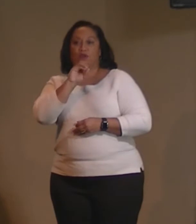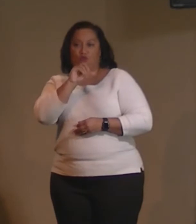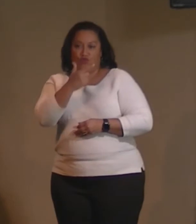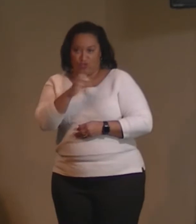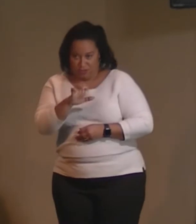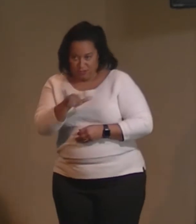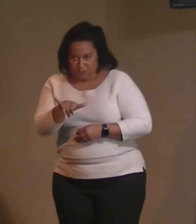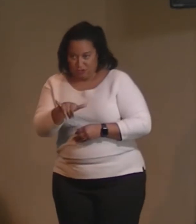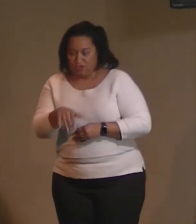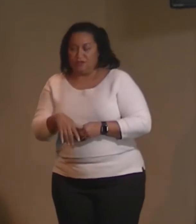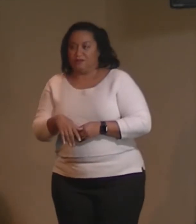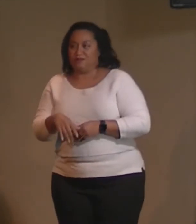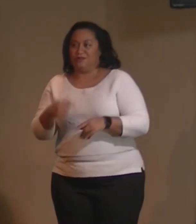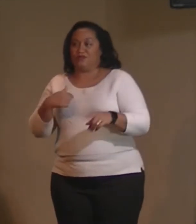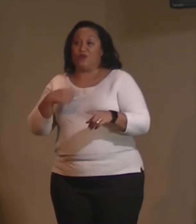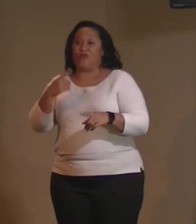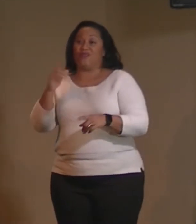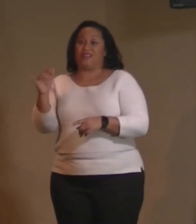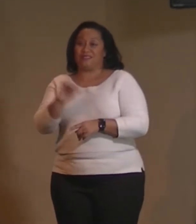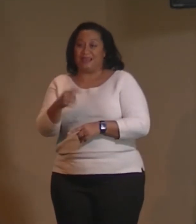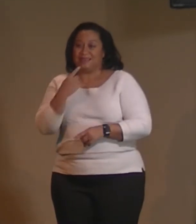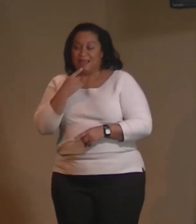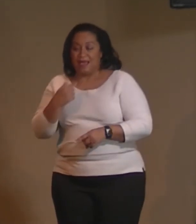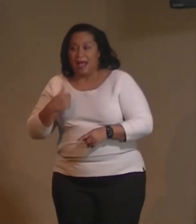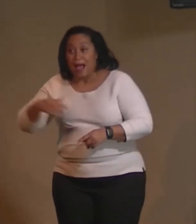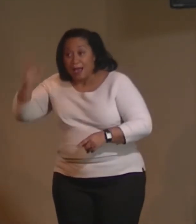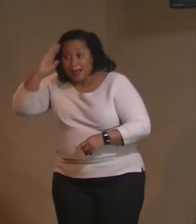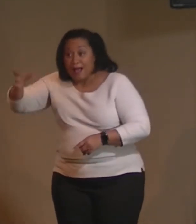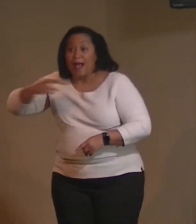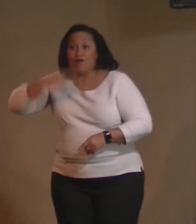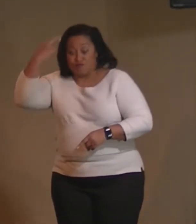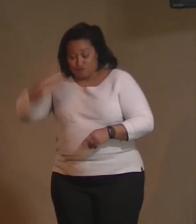Hi, I'm Reverend Ray Anderson. I'm a minister. No, I'm not a pedophile.